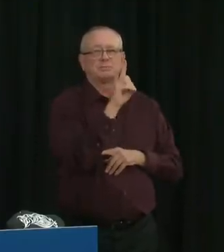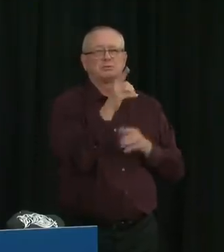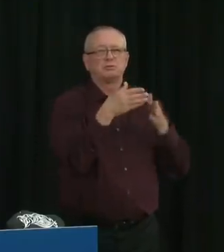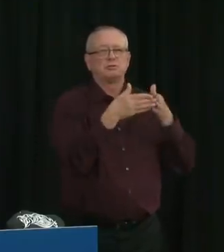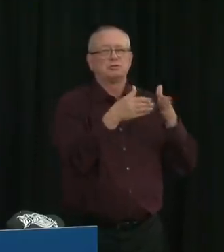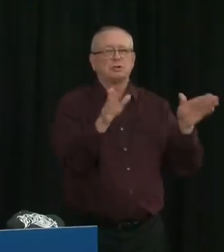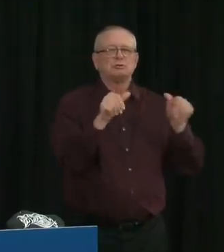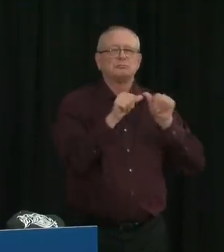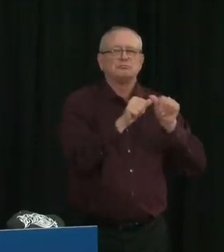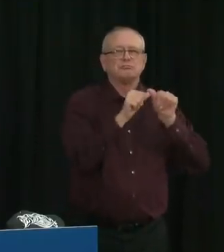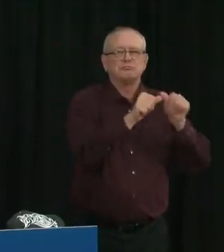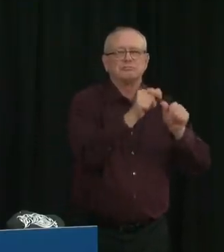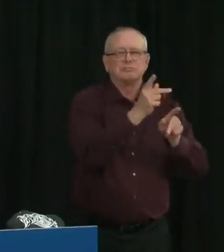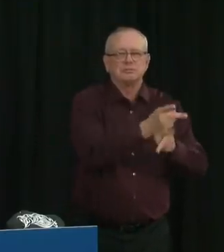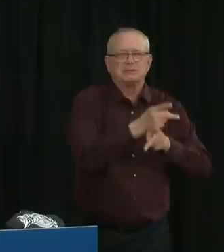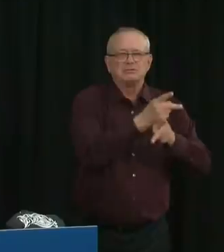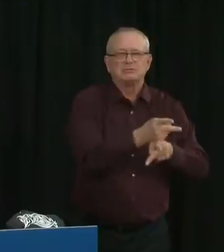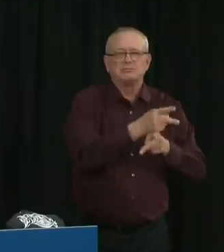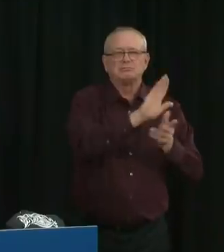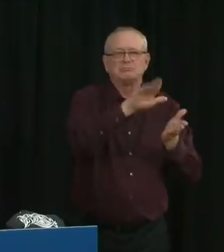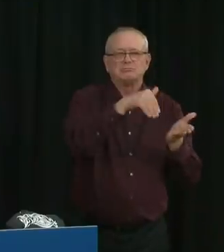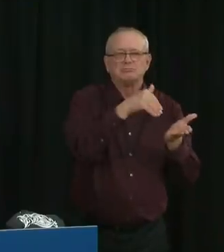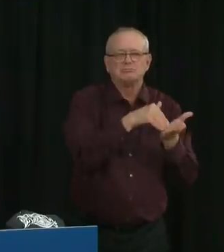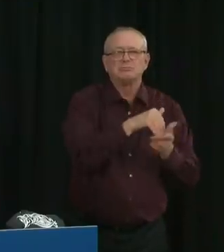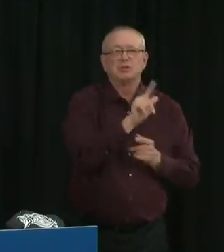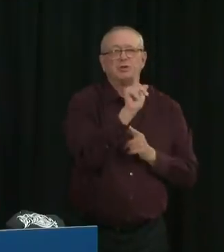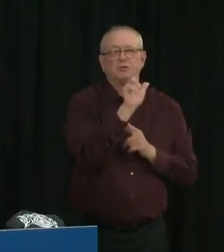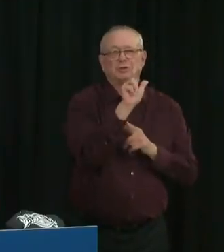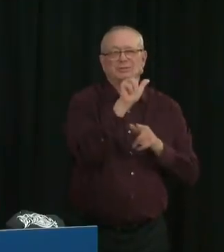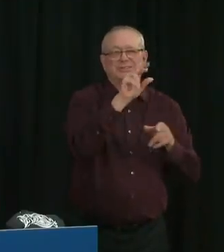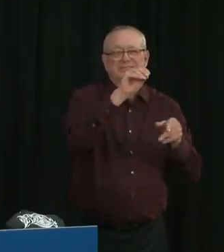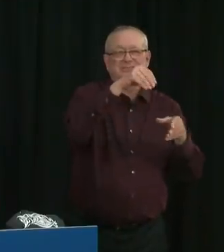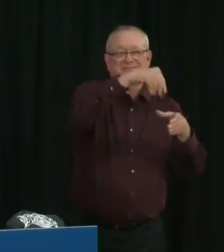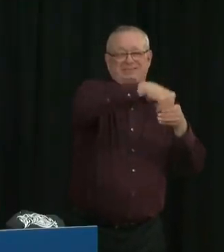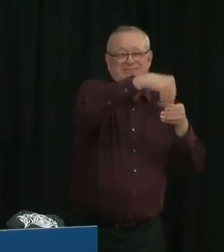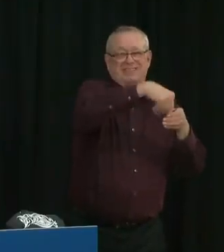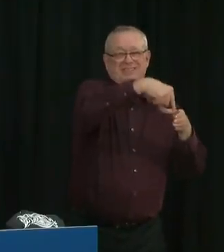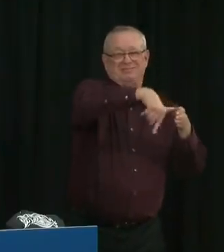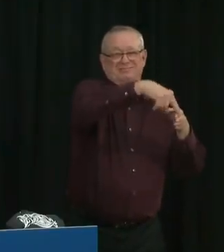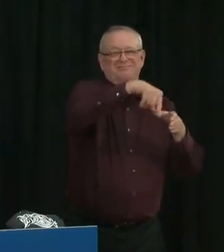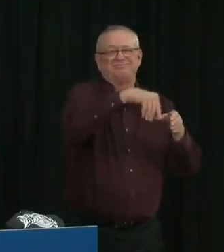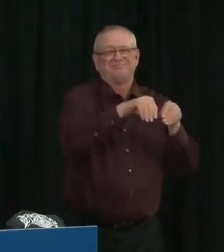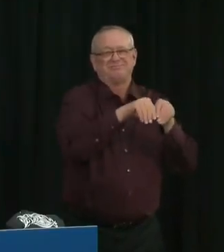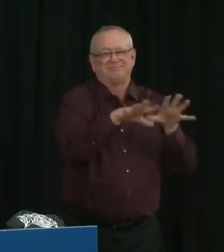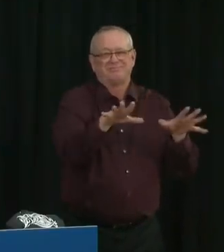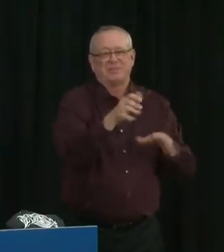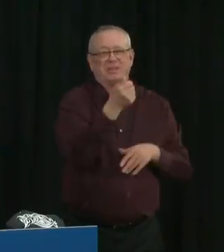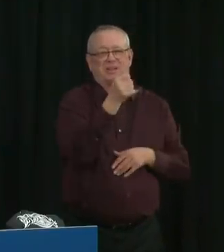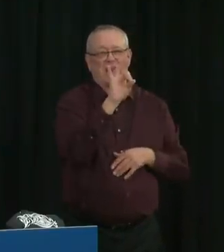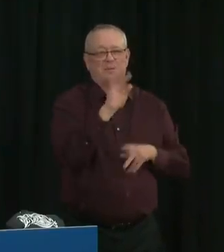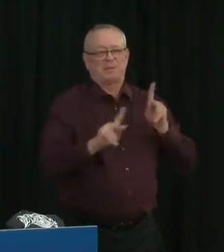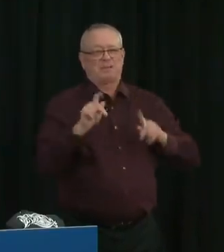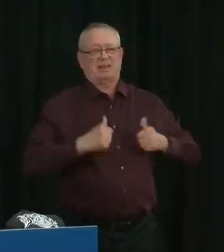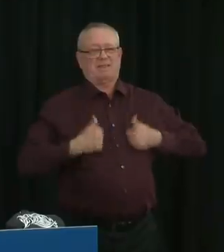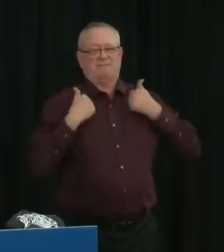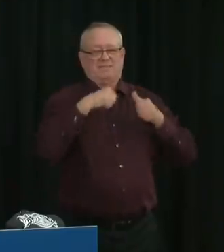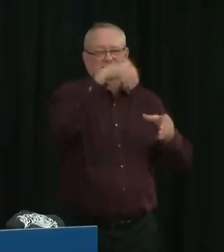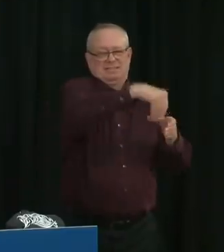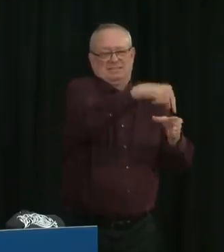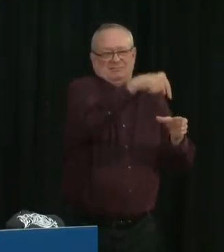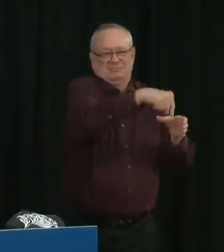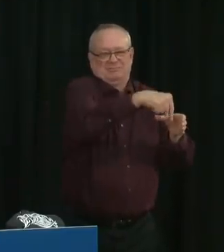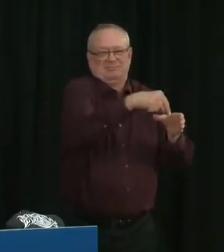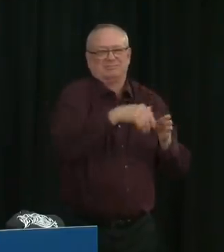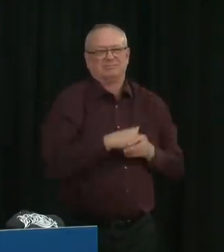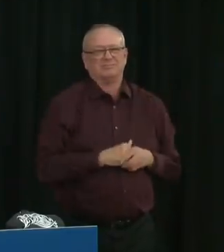A total of 23 cases have been linked to this outbreak, including 19 residents. My local colleagues have assured